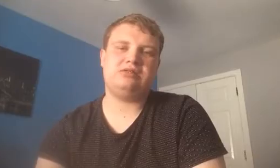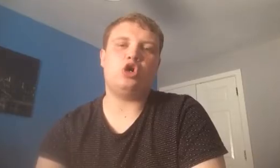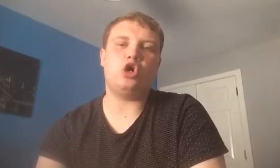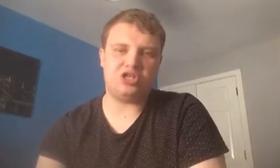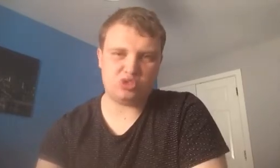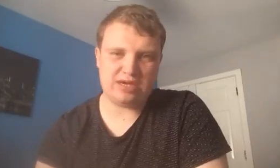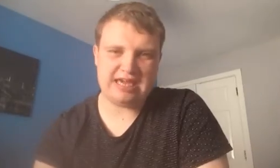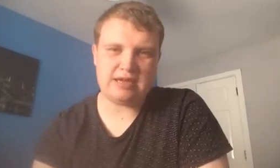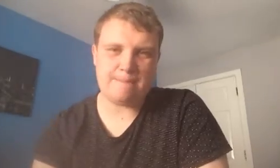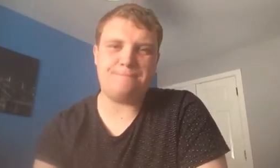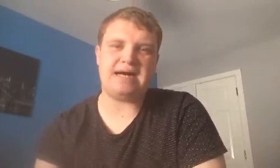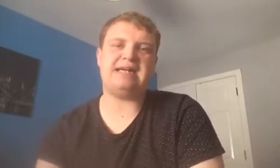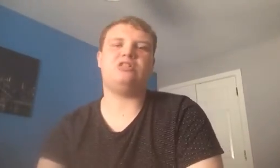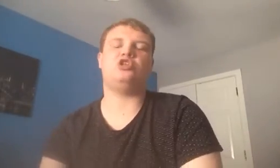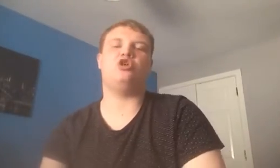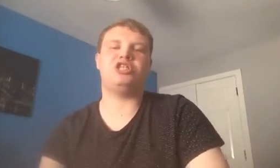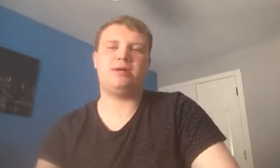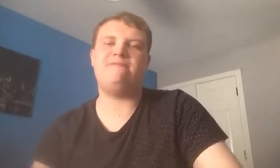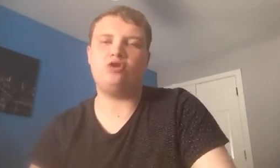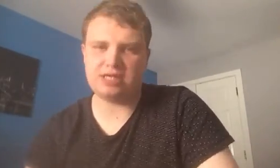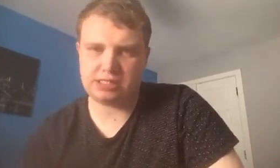on his way, back to Nottingham Forest.